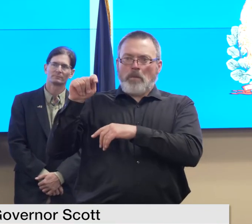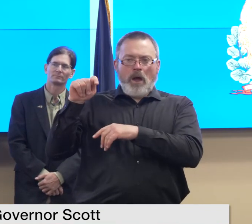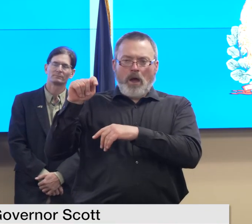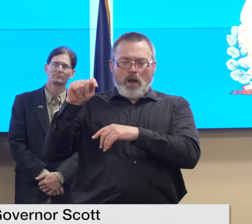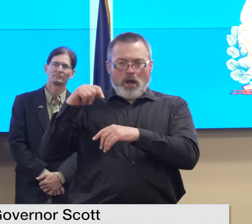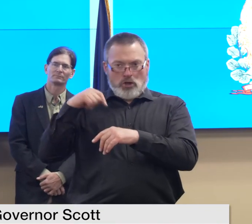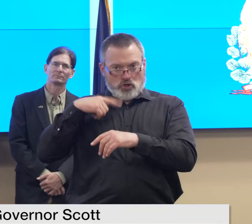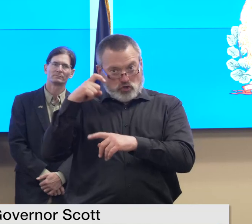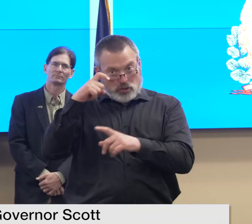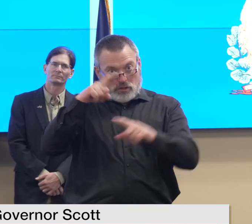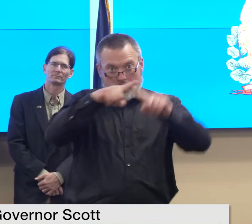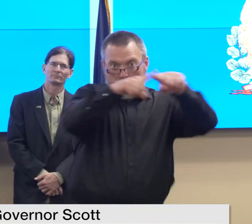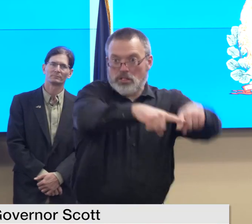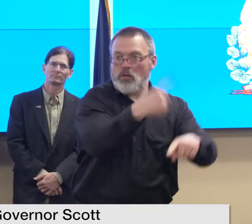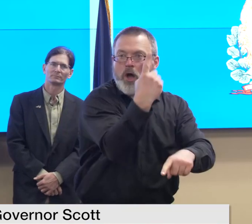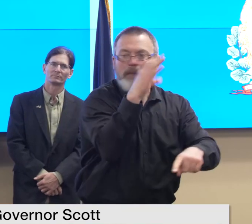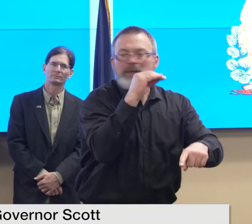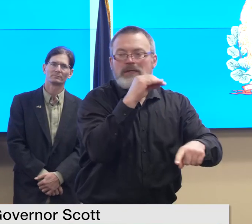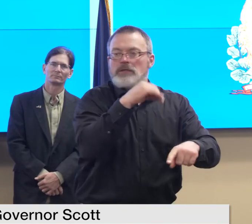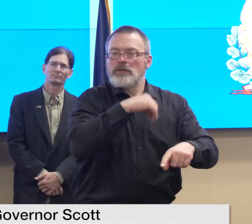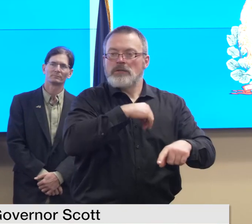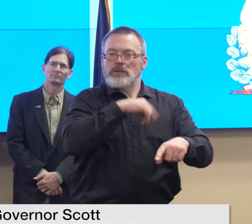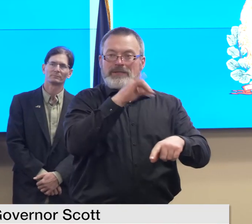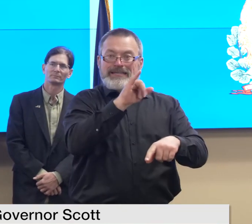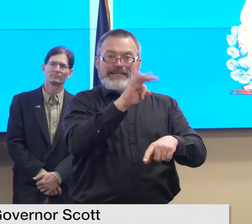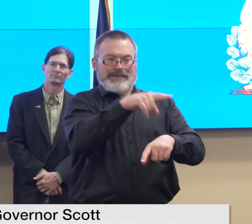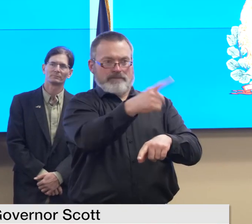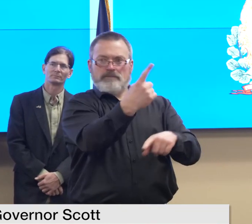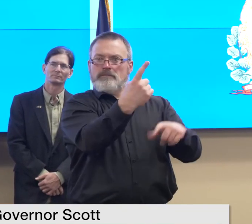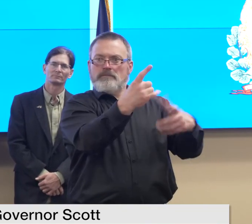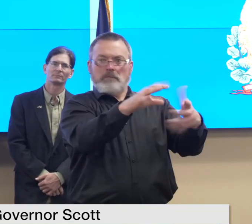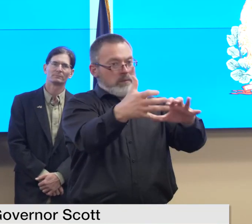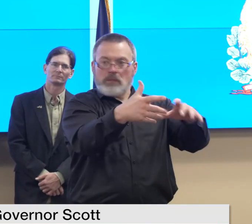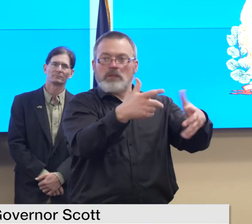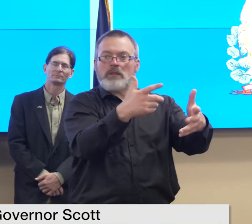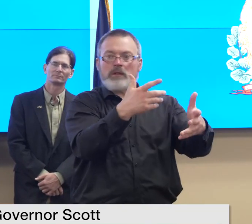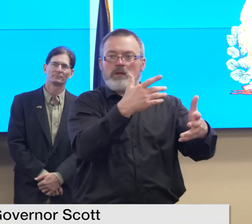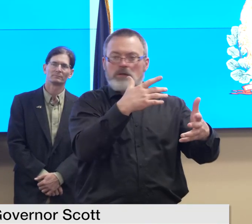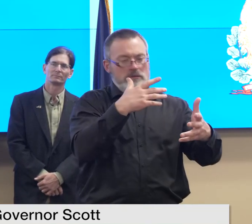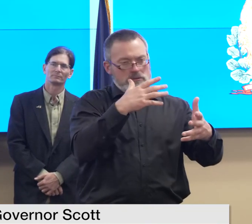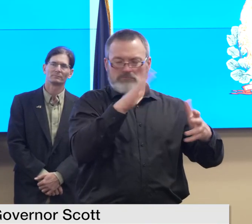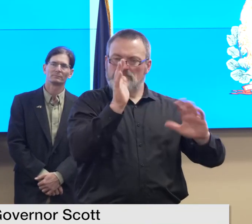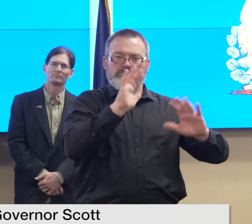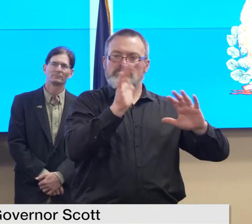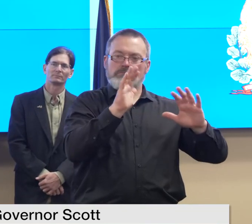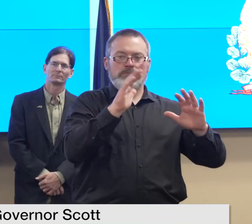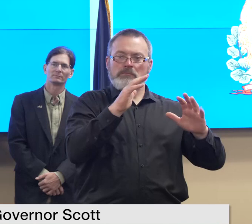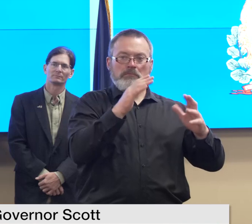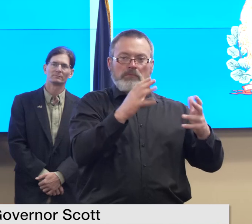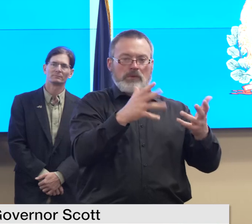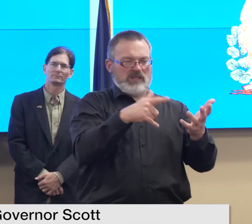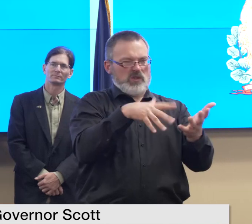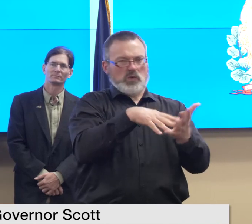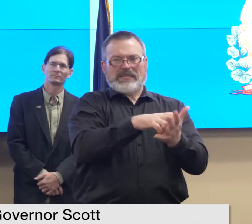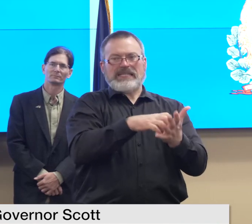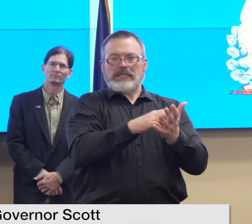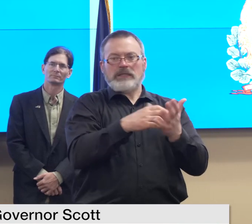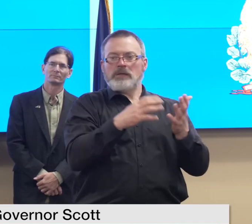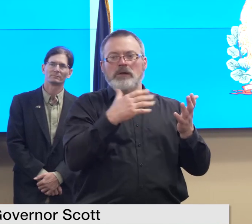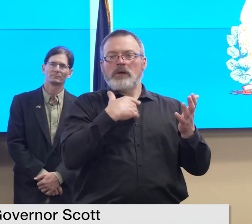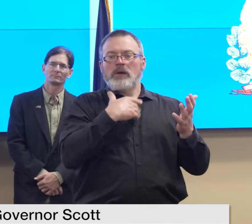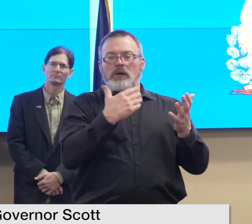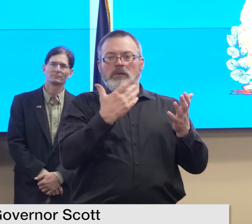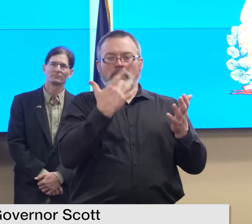the board because you're only as strong as your weakest weakest link and if if that link breaks